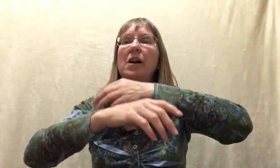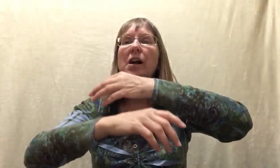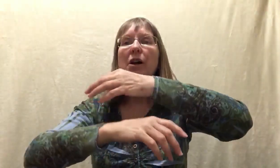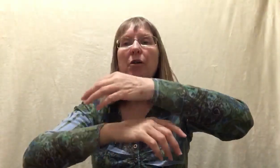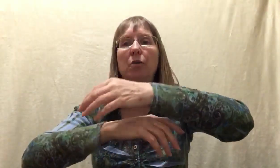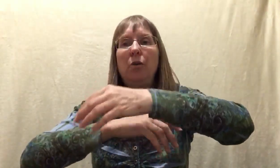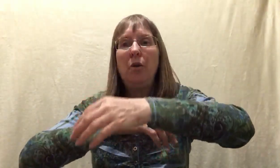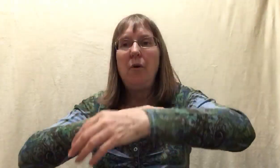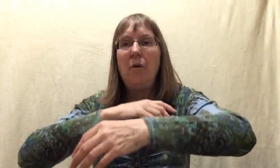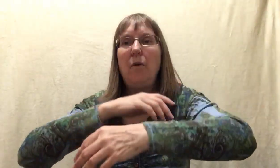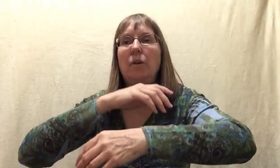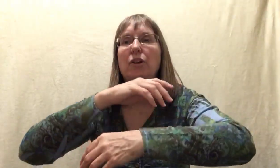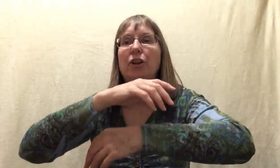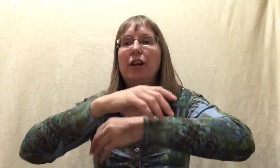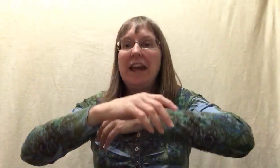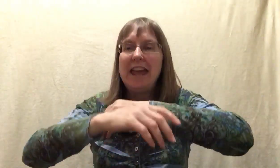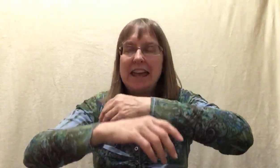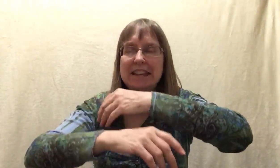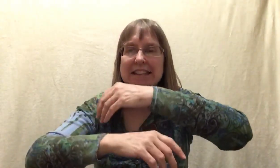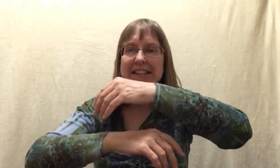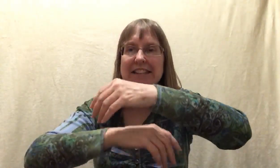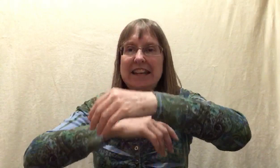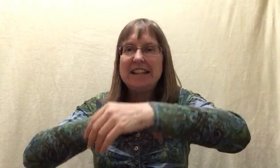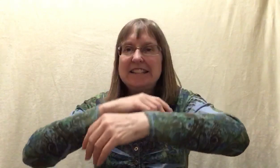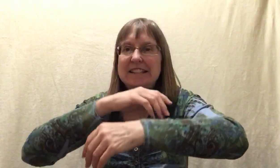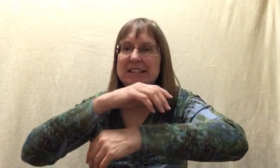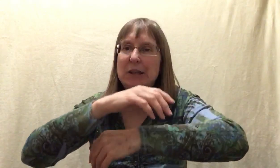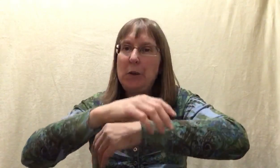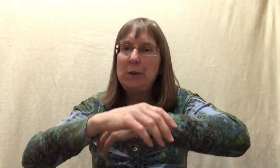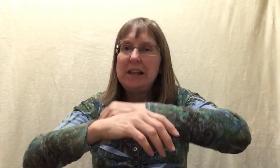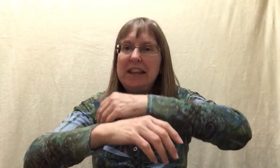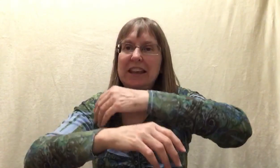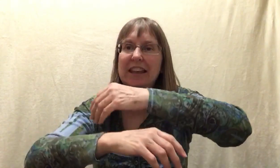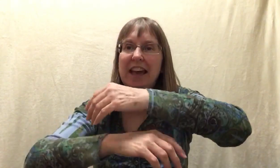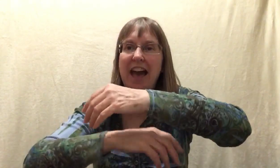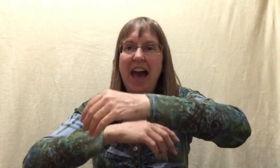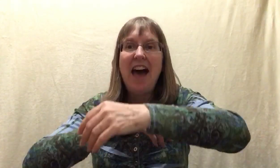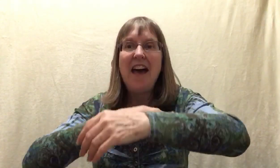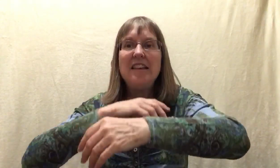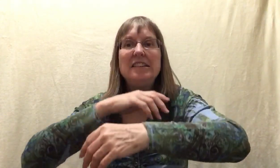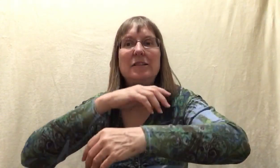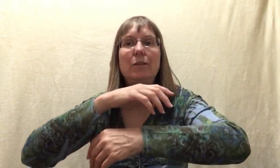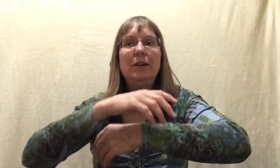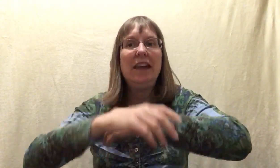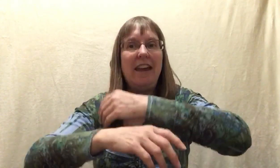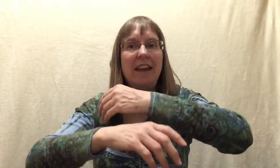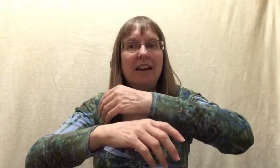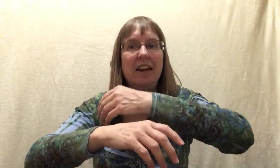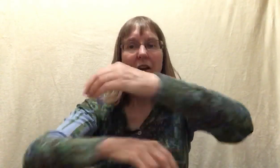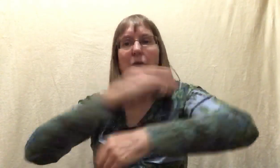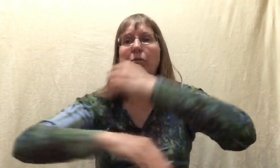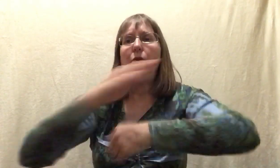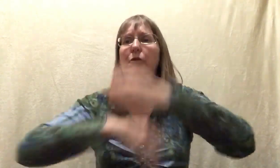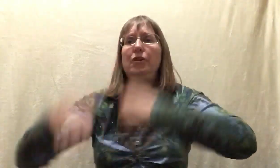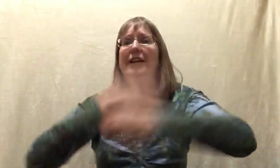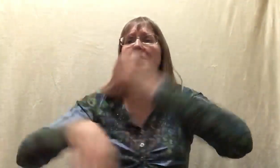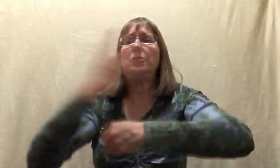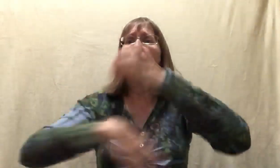roll your hands as slowly as you can. Roll, roll, roll your hands as quickly